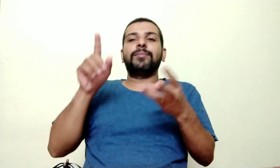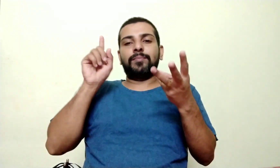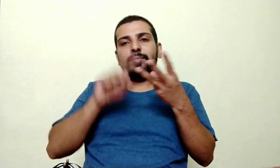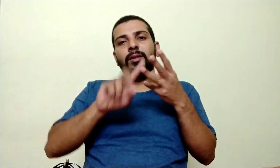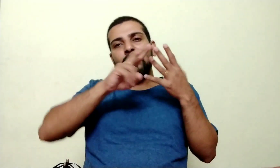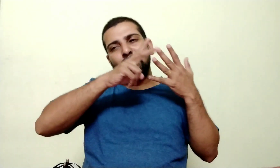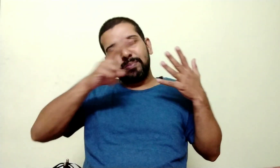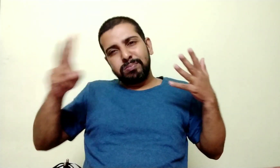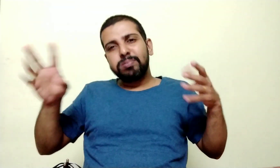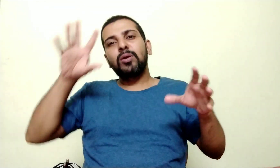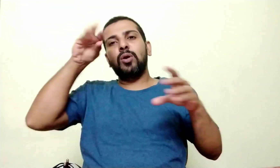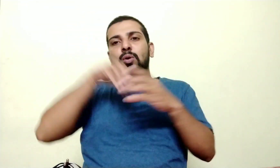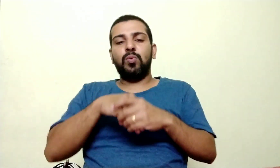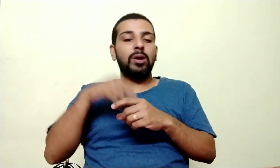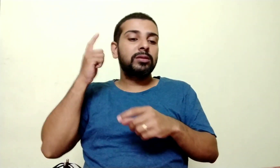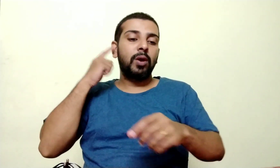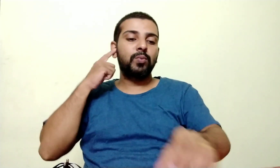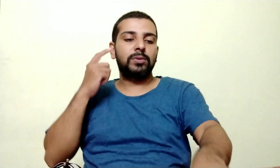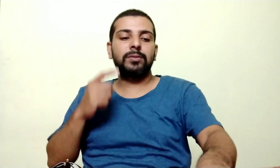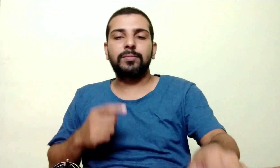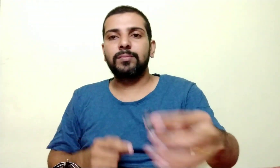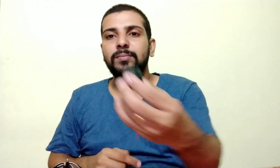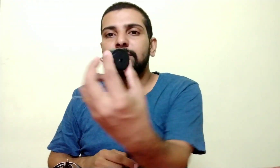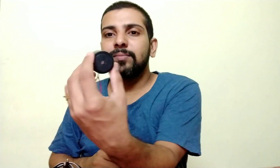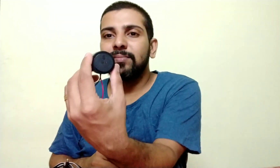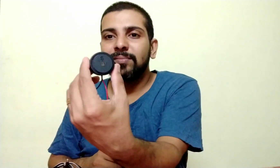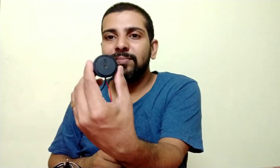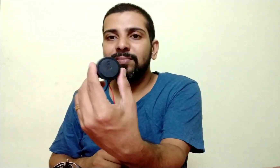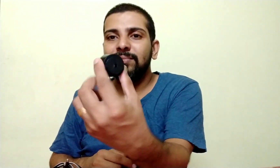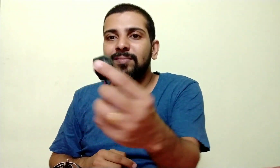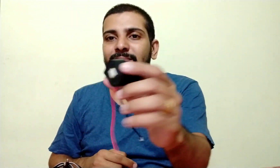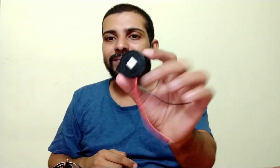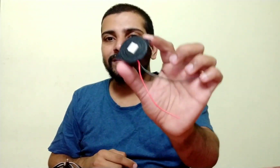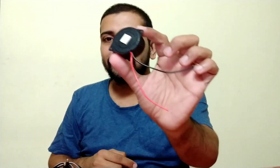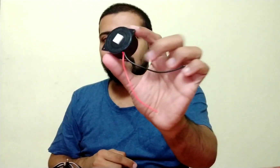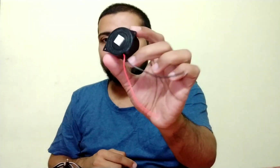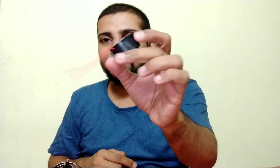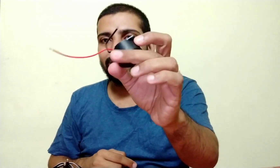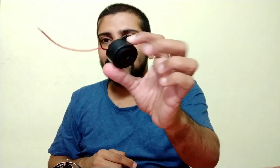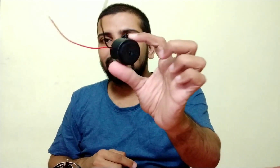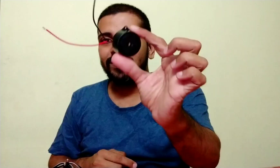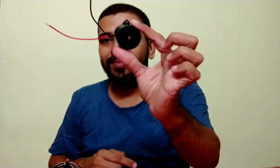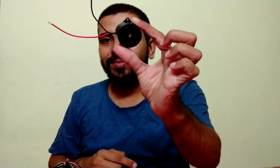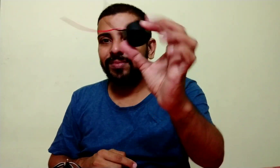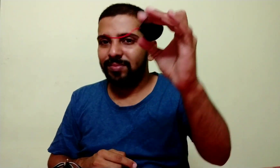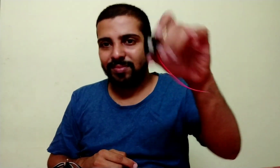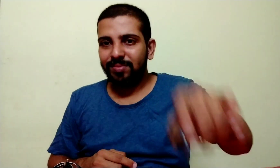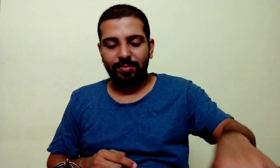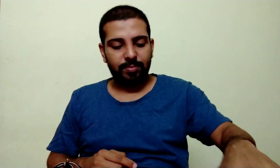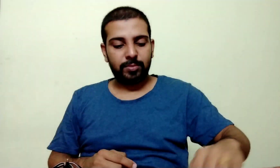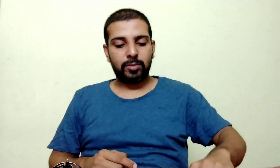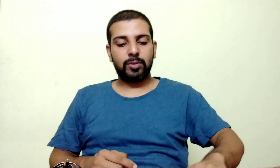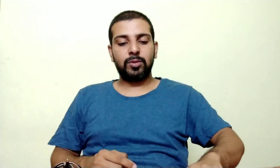see